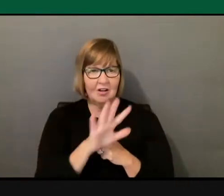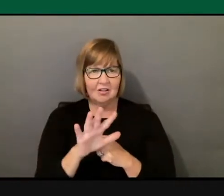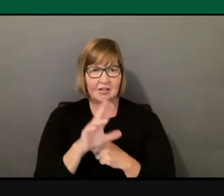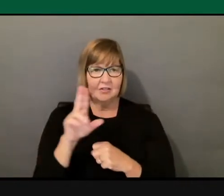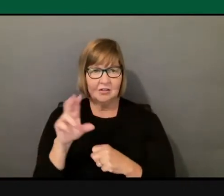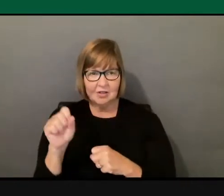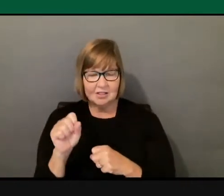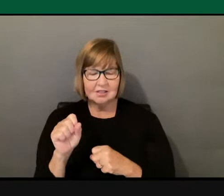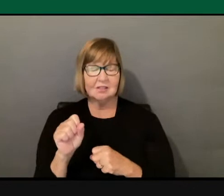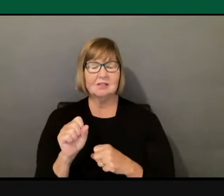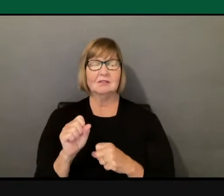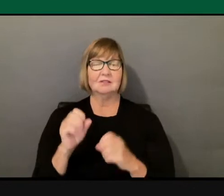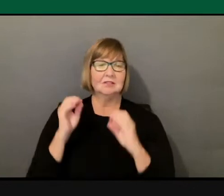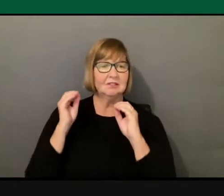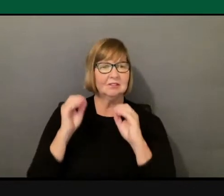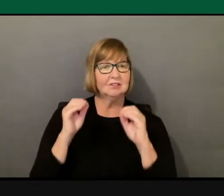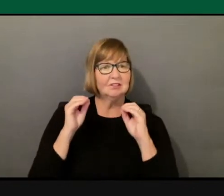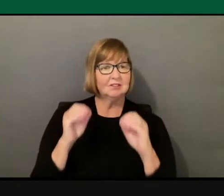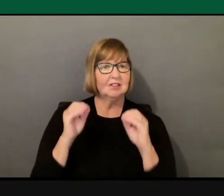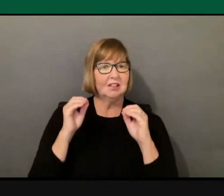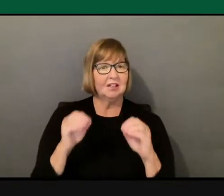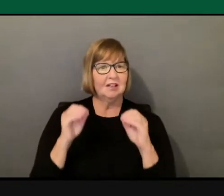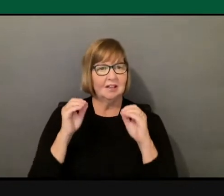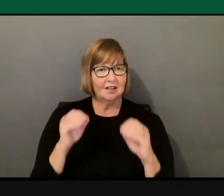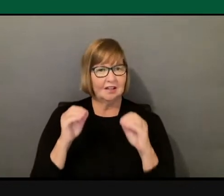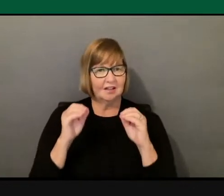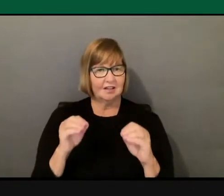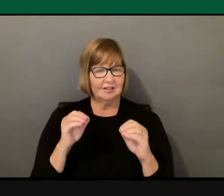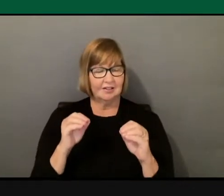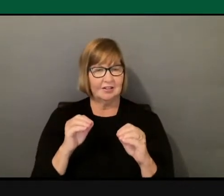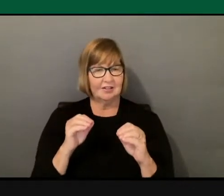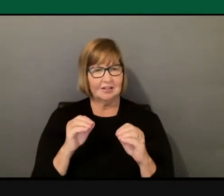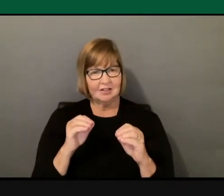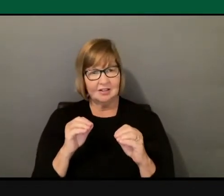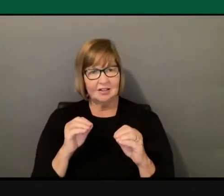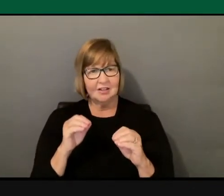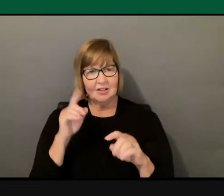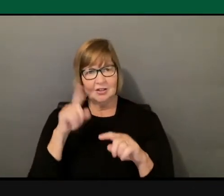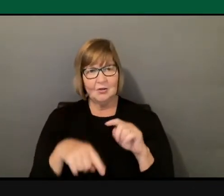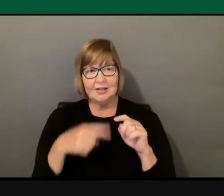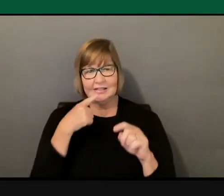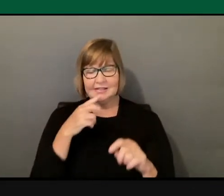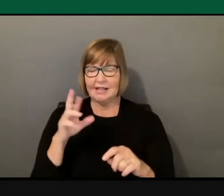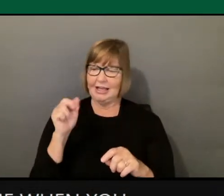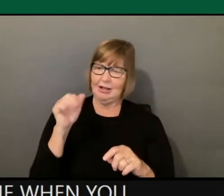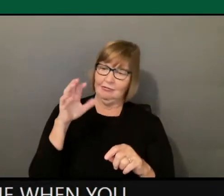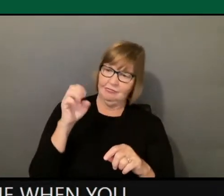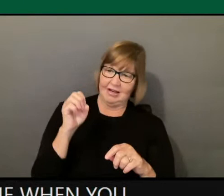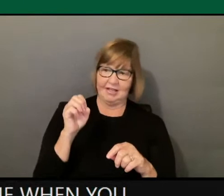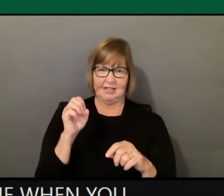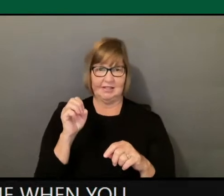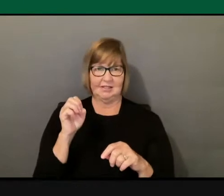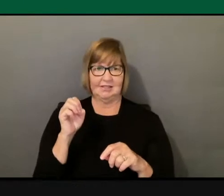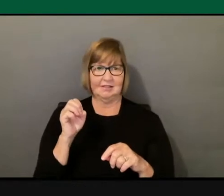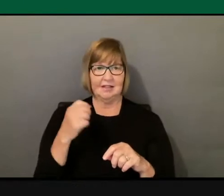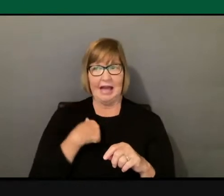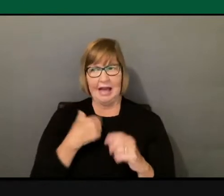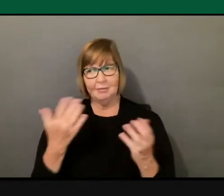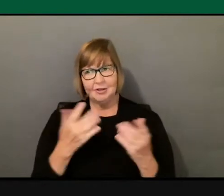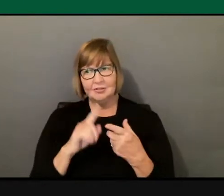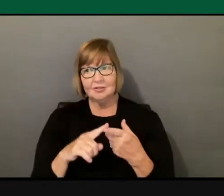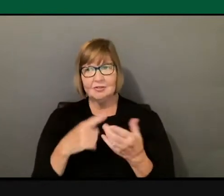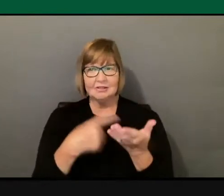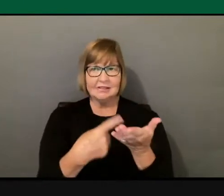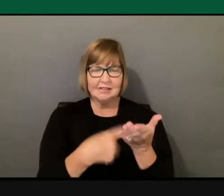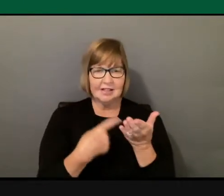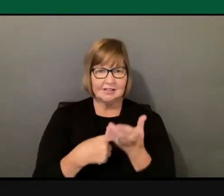them at a time when you couldn't even utter race out loud. I couldn't say, I'm here to talk to you about race or racism, because